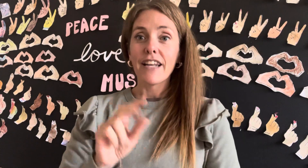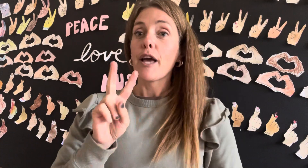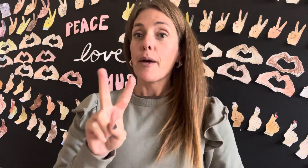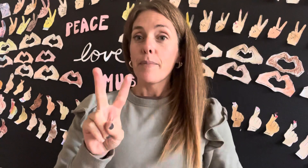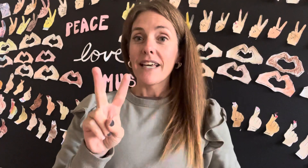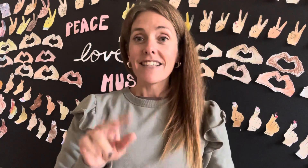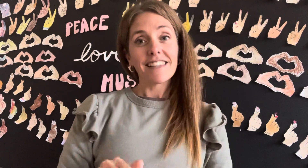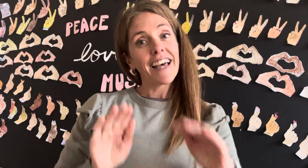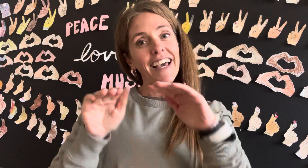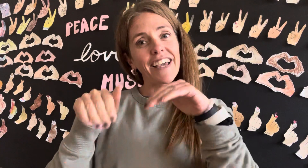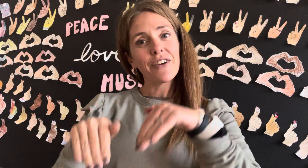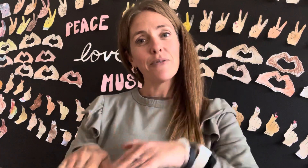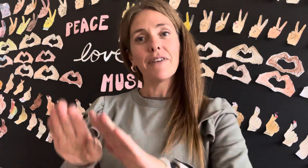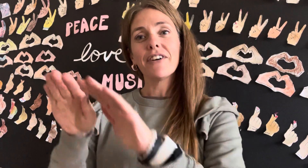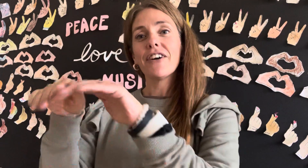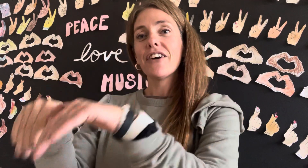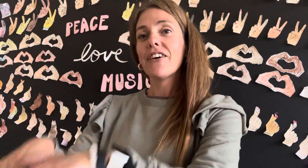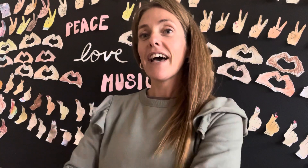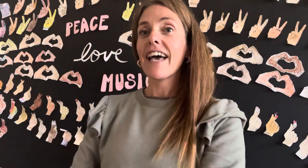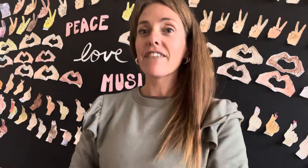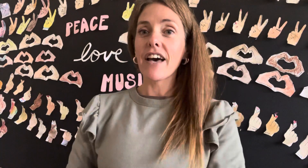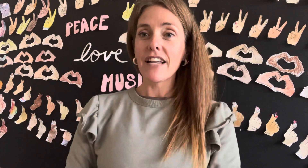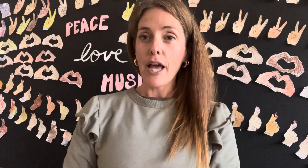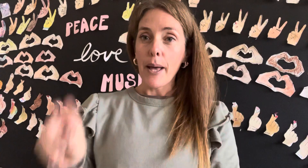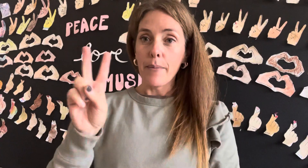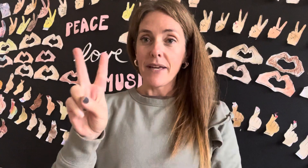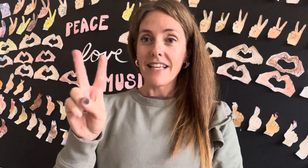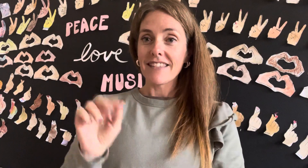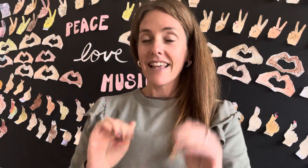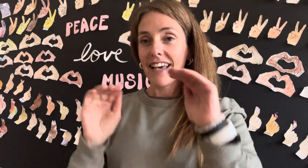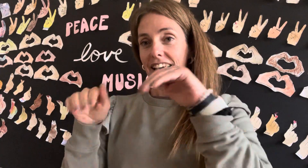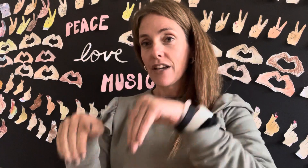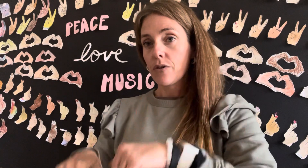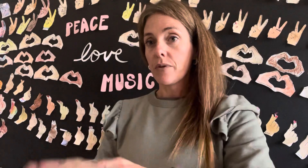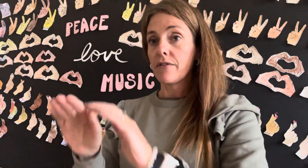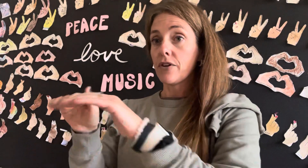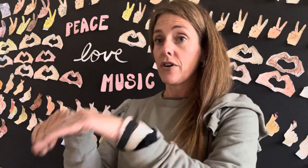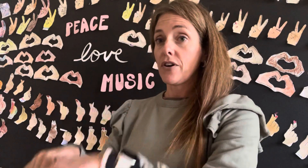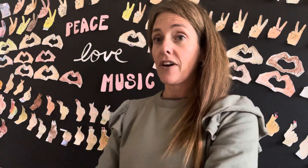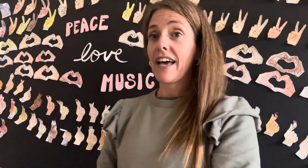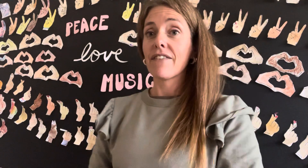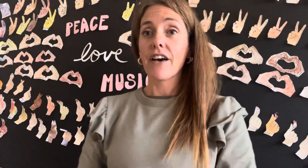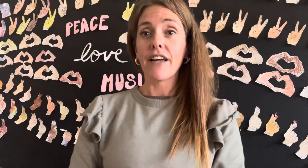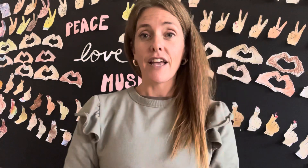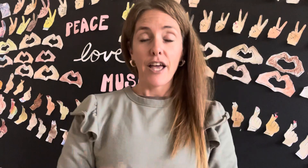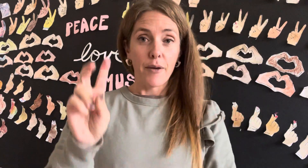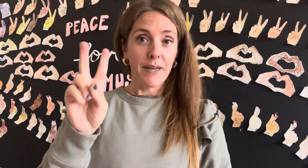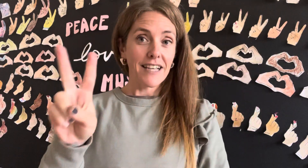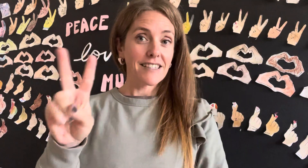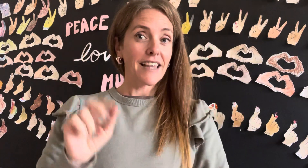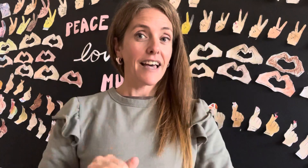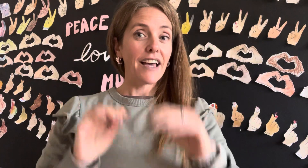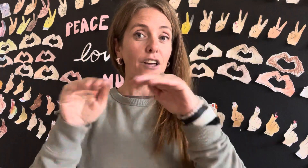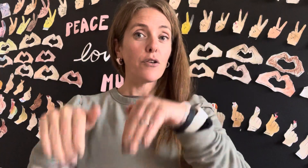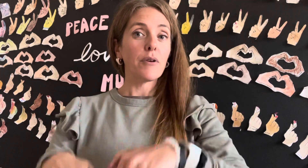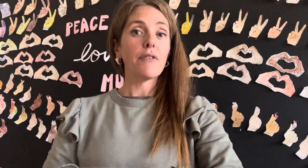peace like a river, I've got peace like a river, I've got peace like a river